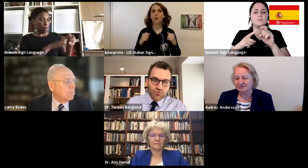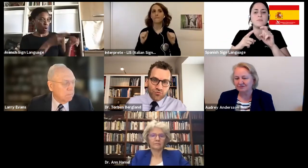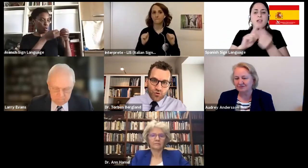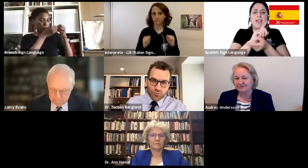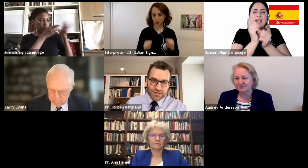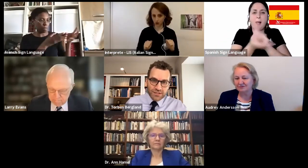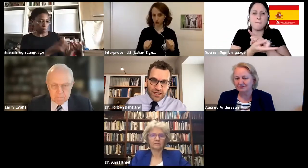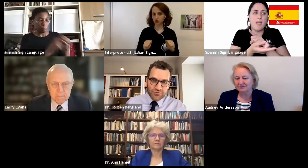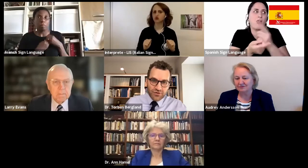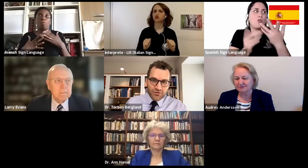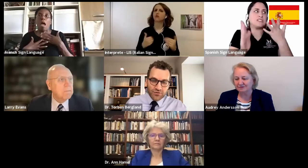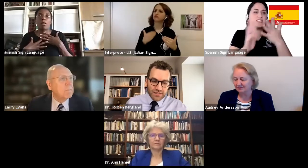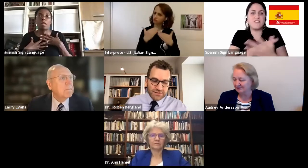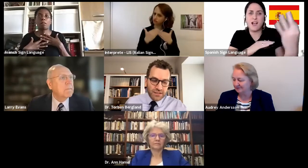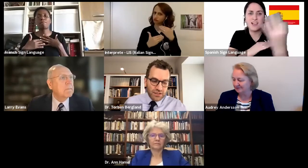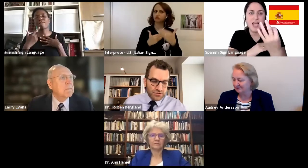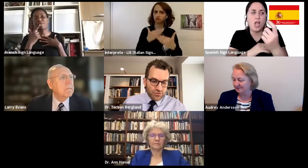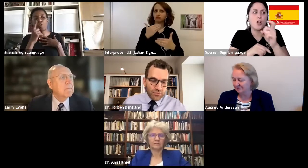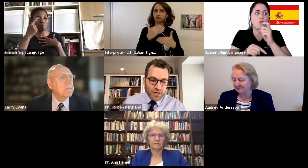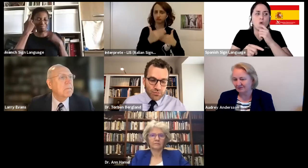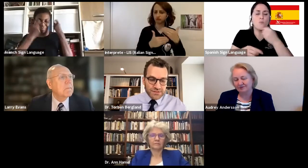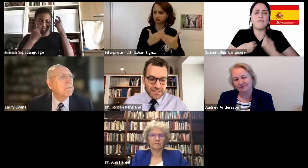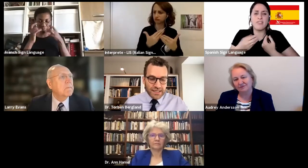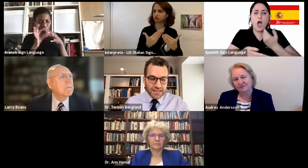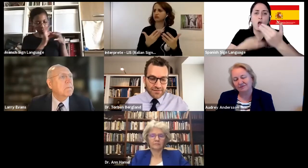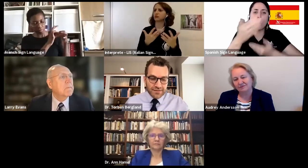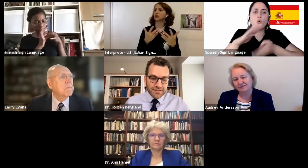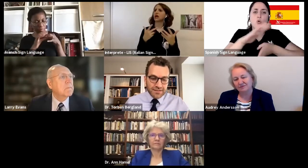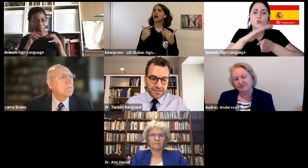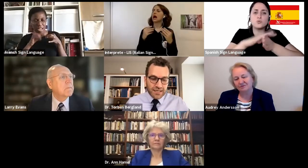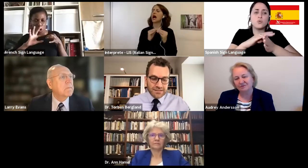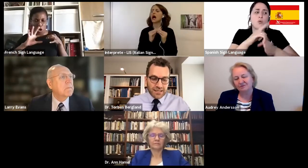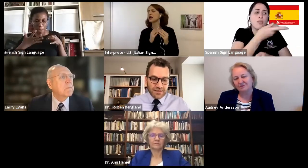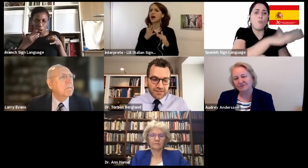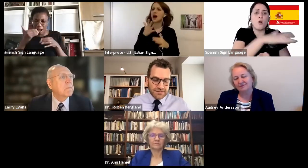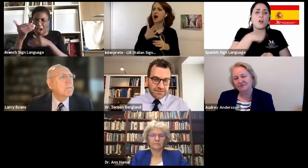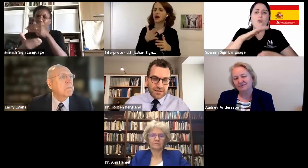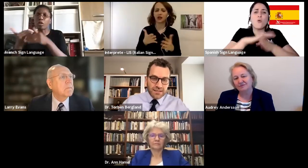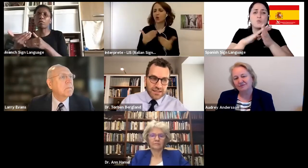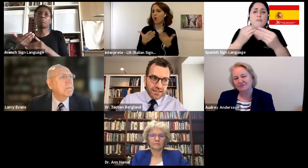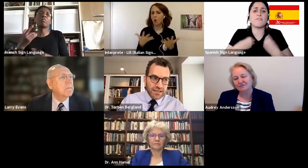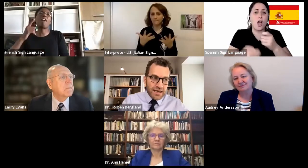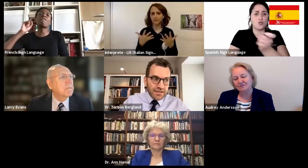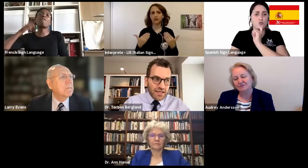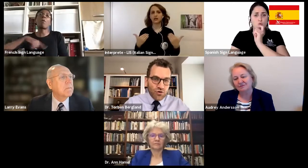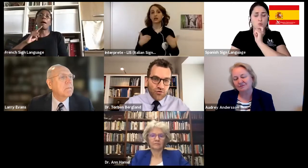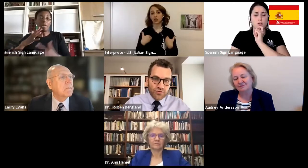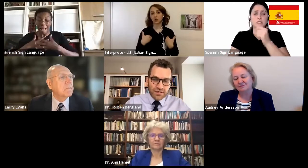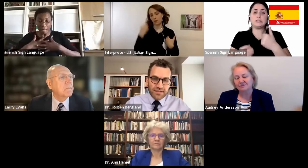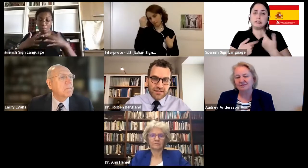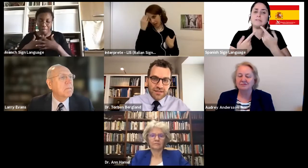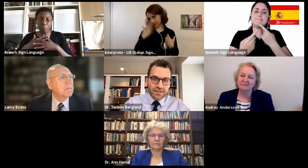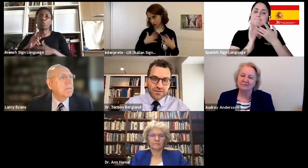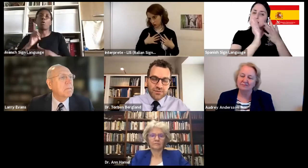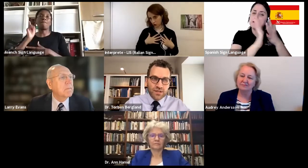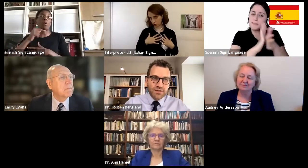I move forward in life after this? So I would say in a case like this, and often